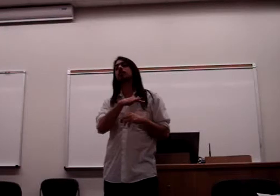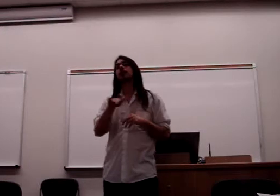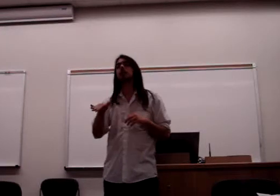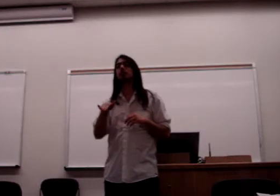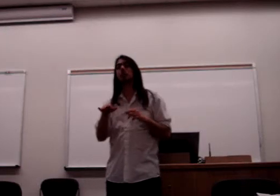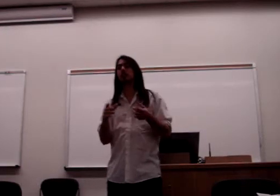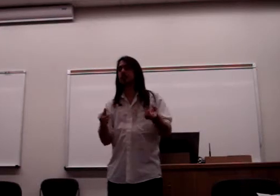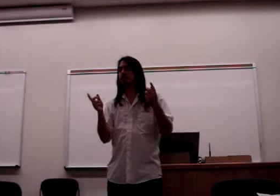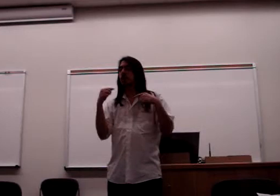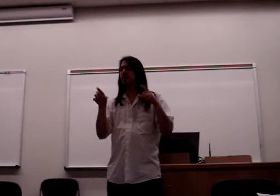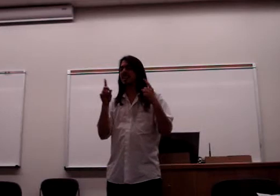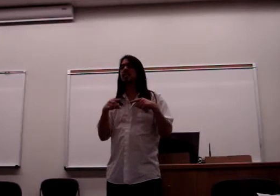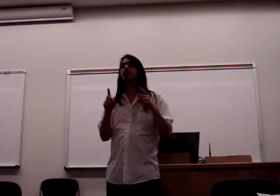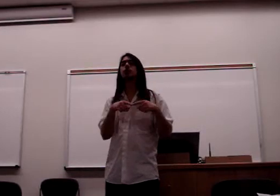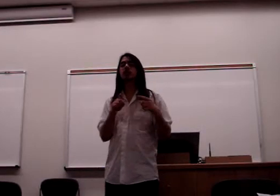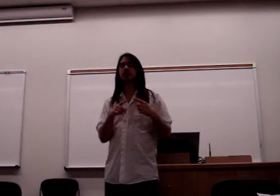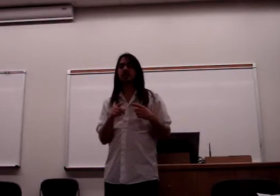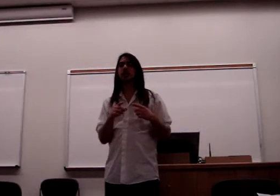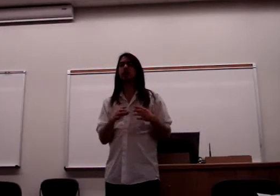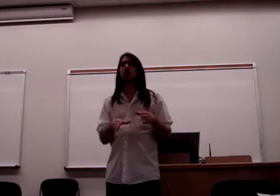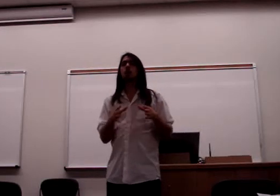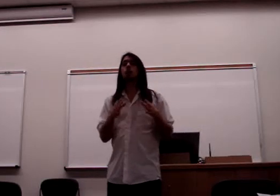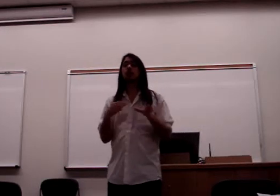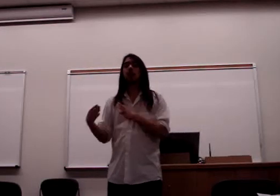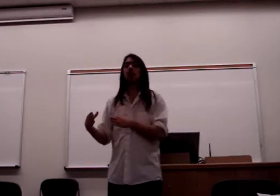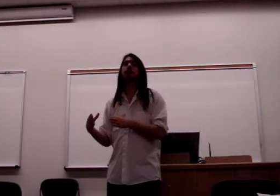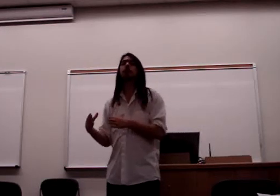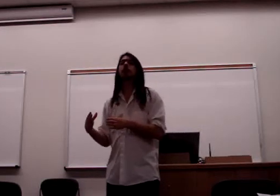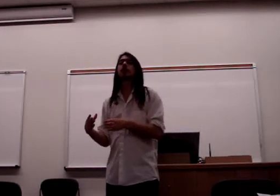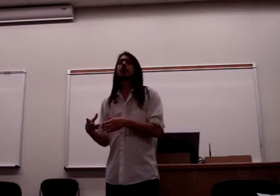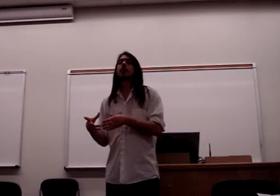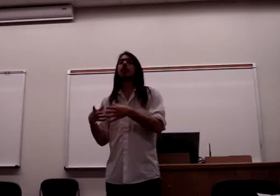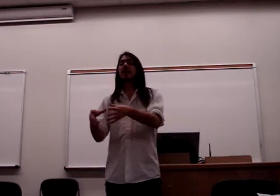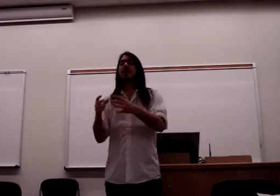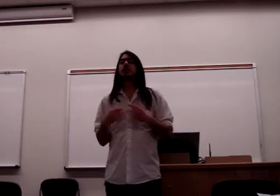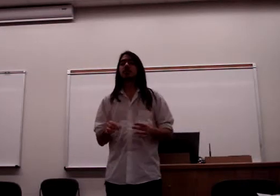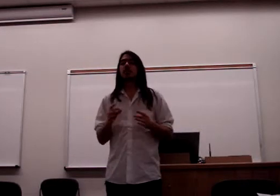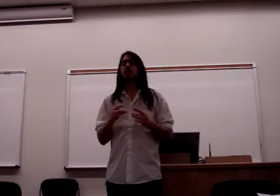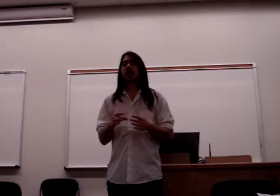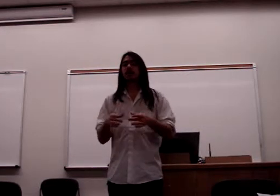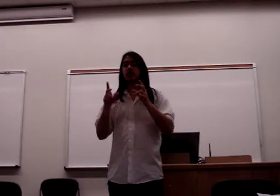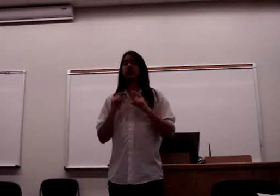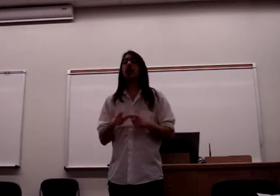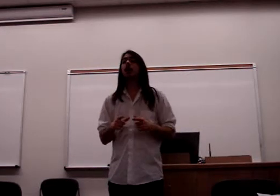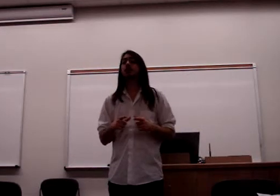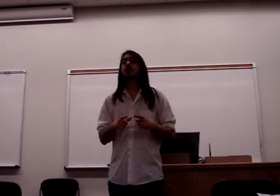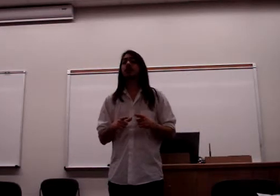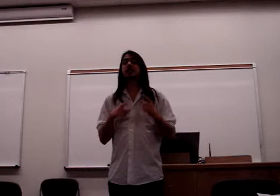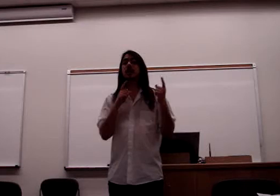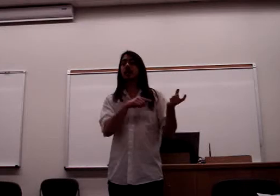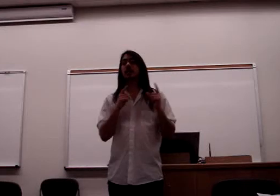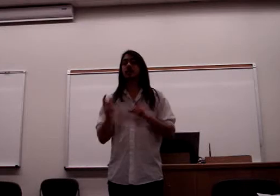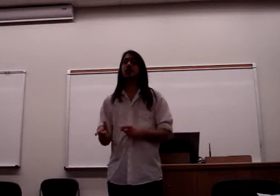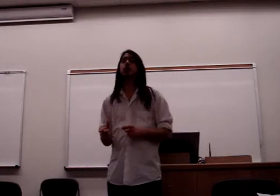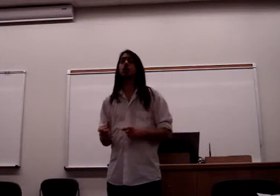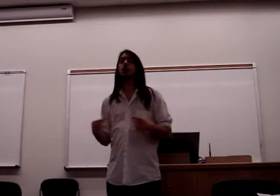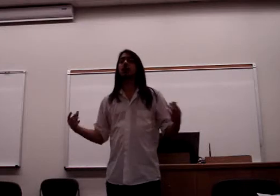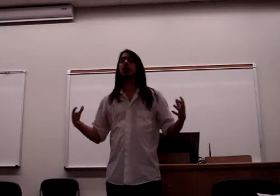level, or the most individualistic, would be love. The basic subject in love is not an individual, but a